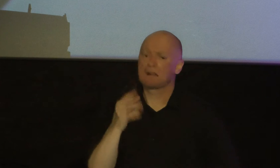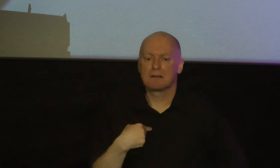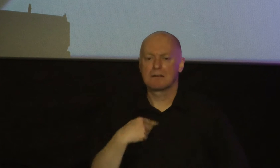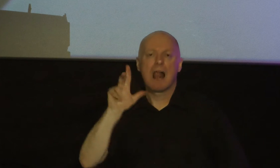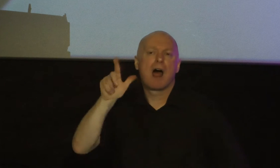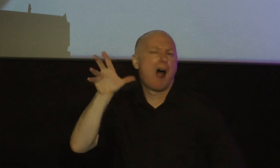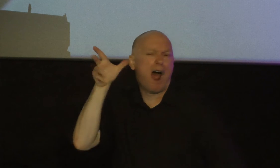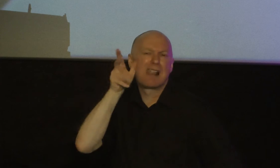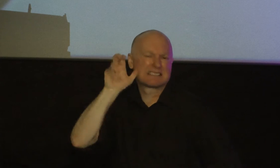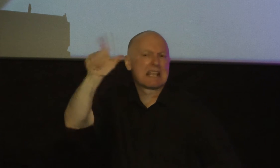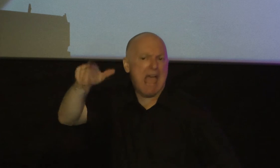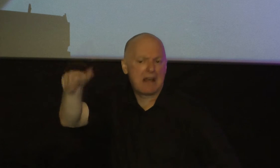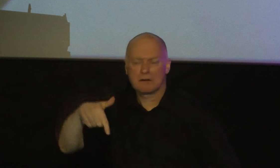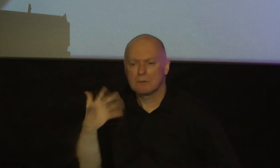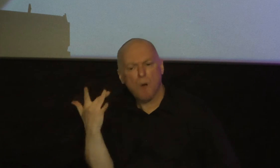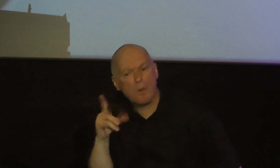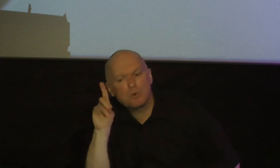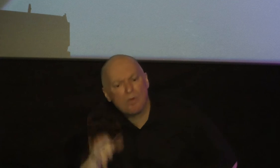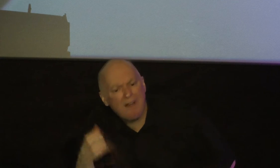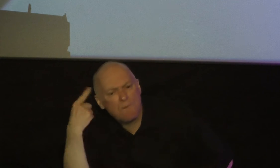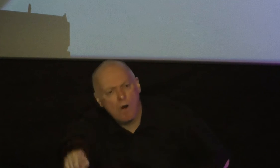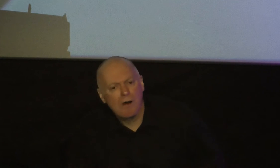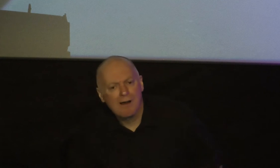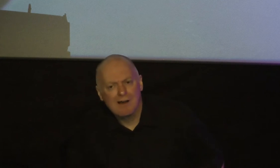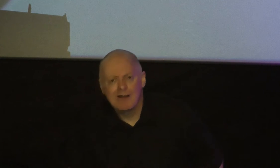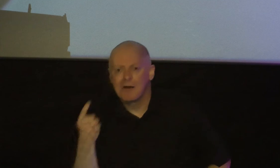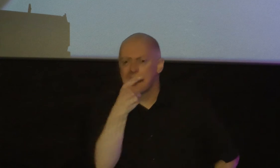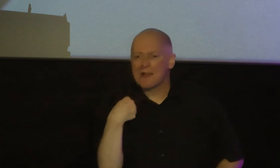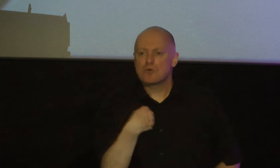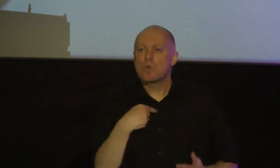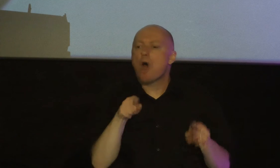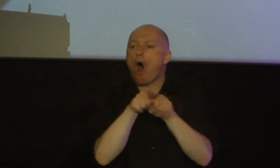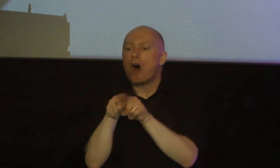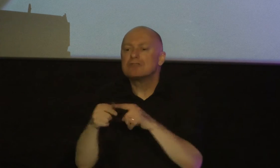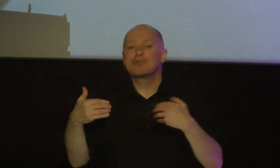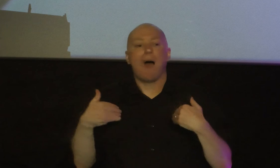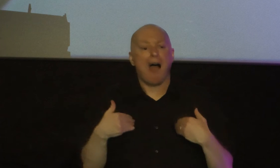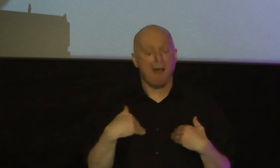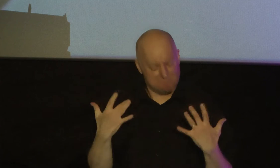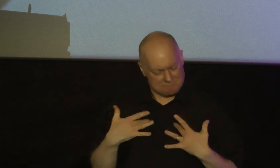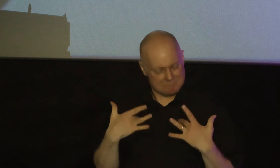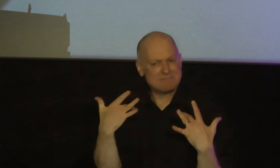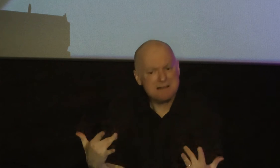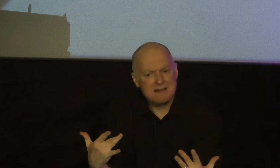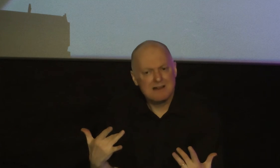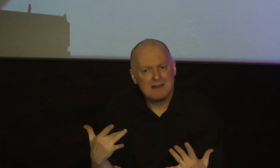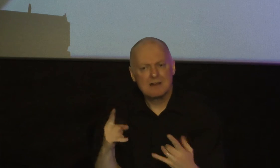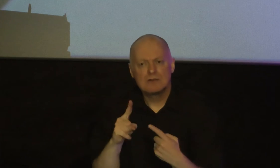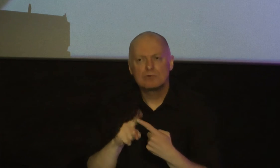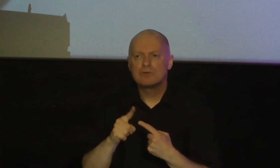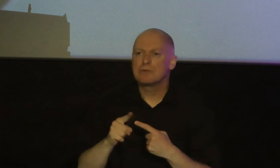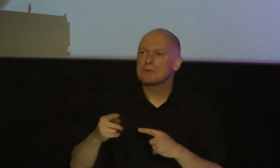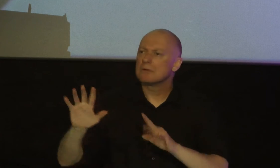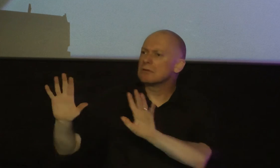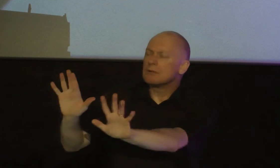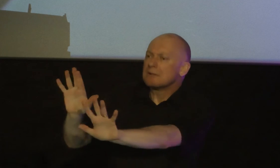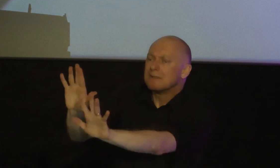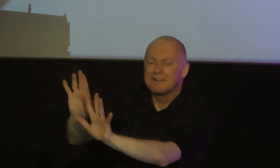why because we also have an inclination towards self-justification and self